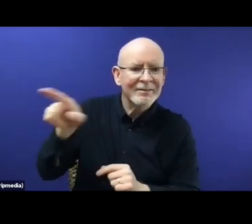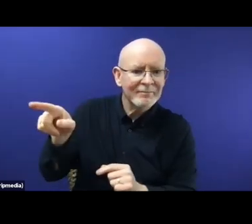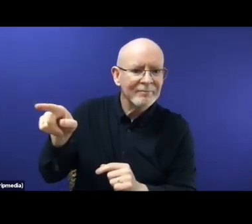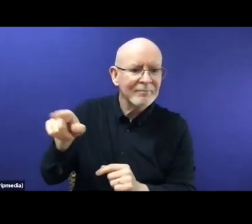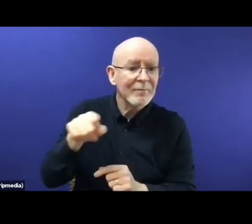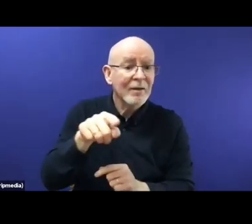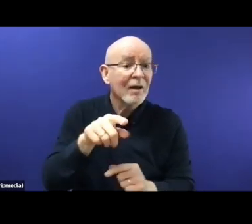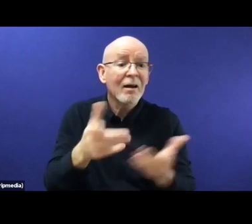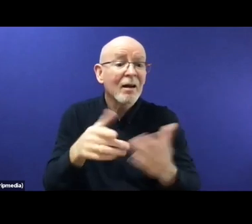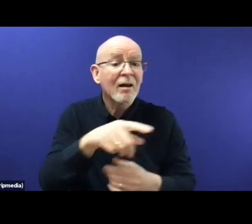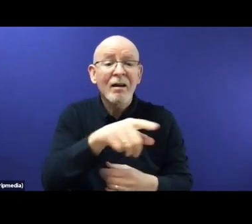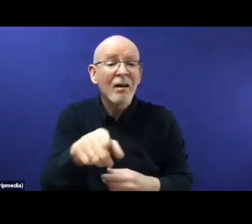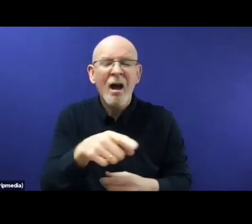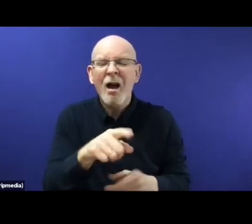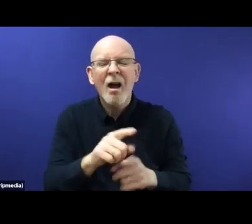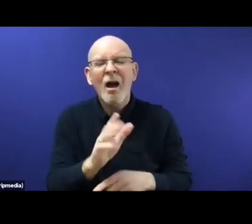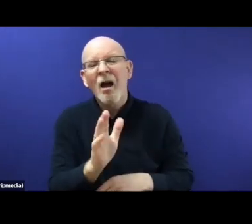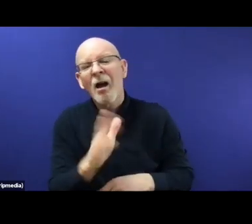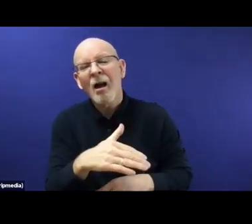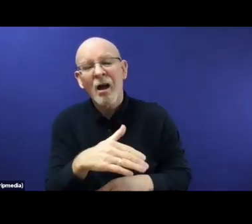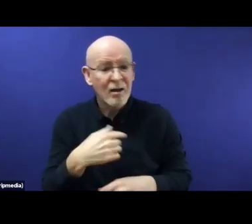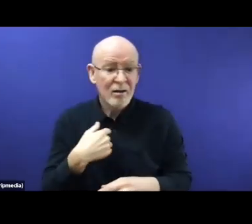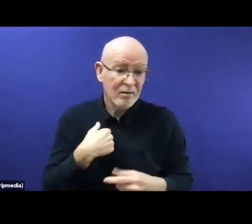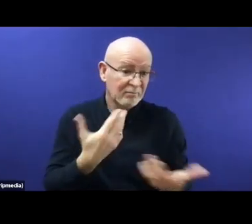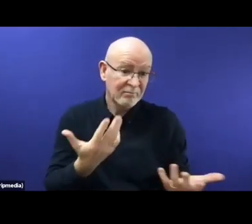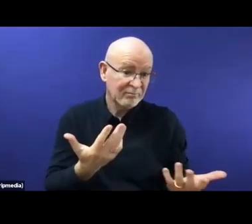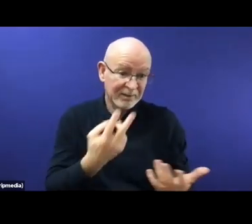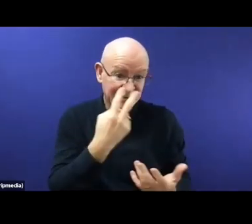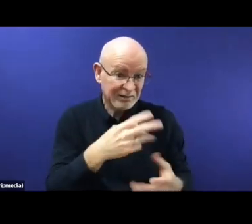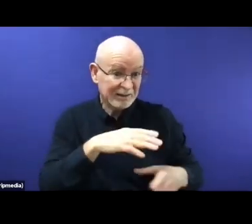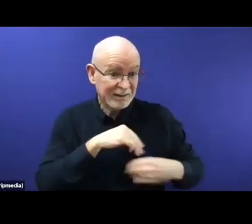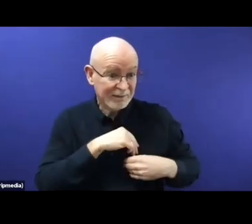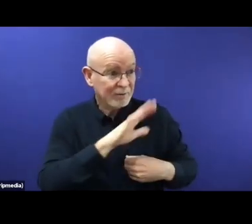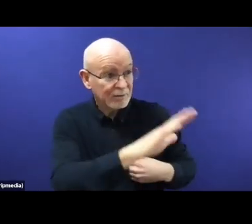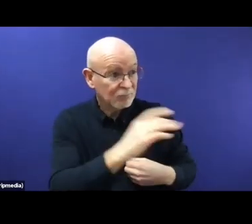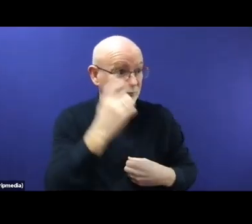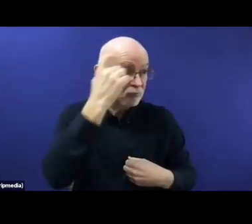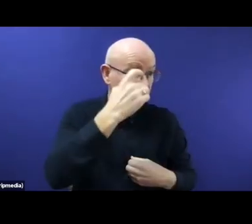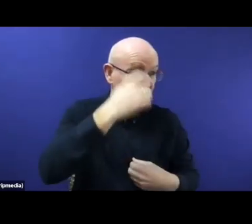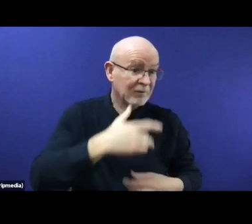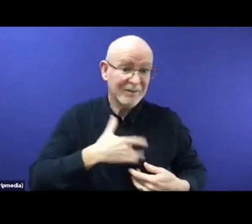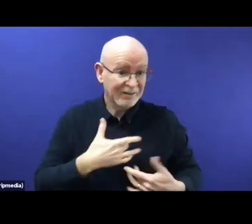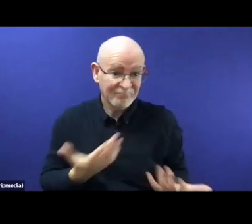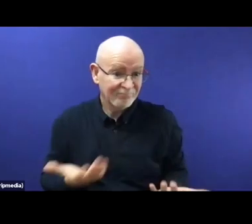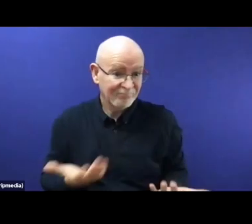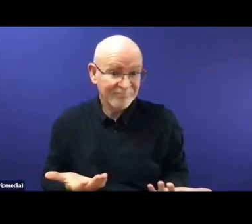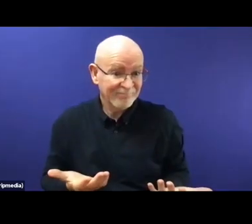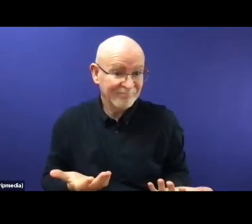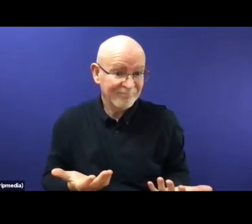have any... We're going to just have, like, the vicious cycle of these policies that just keep repeating itself